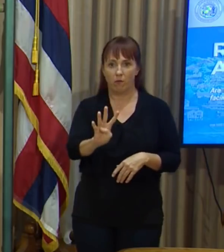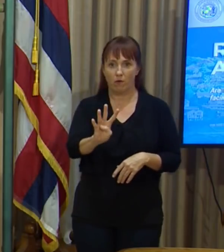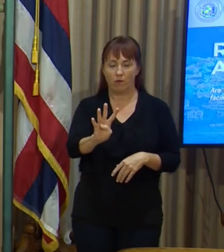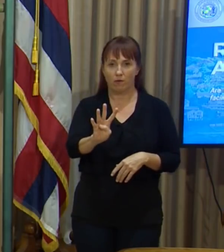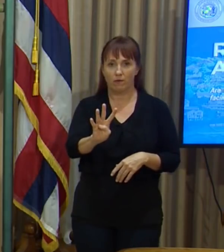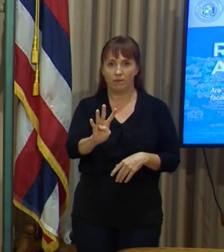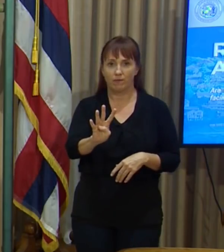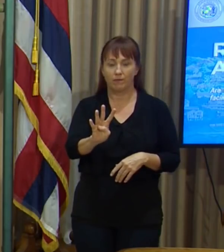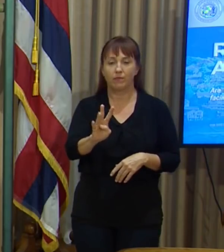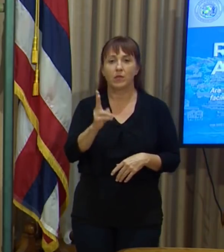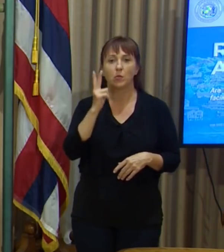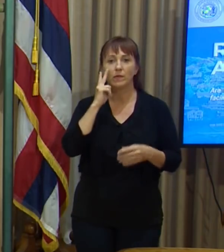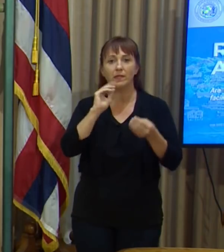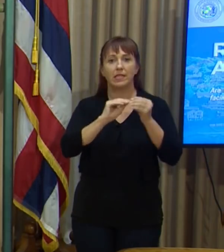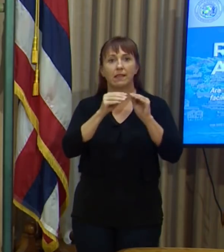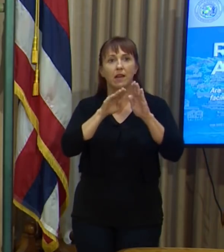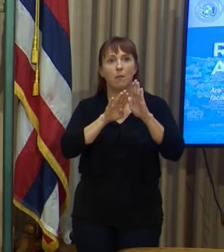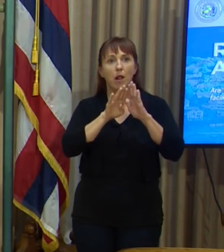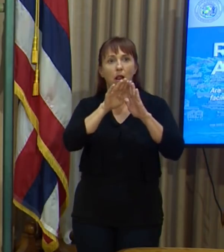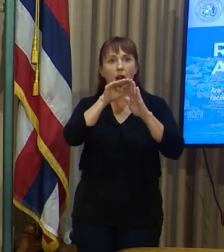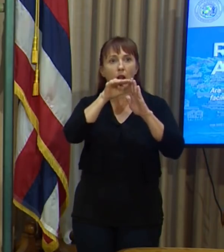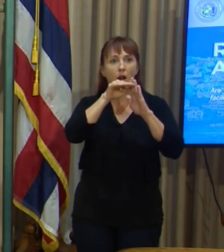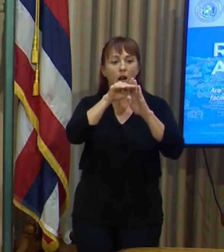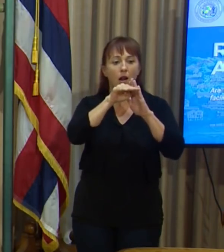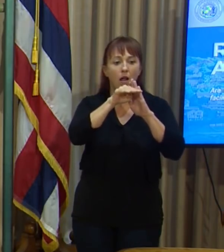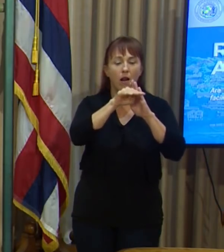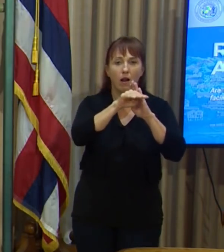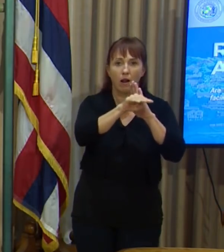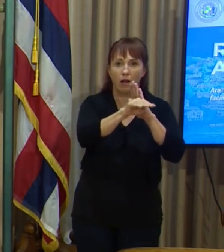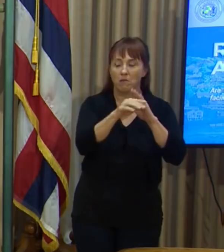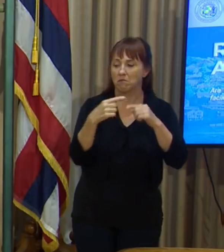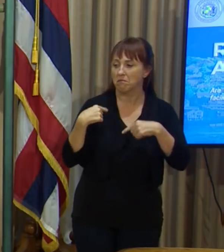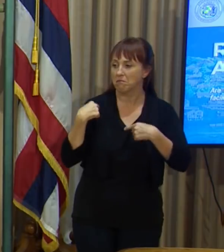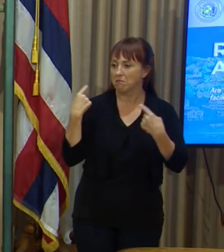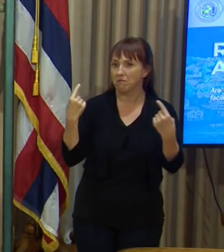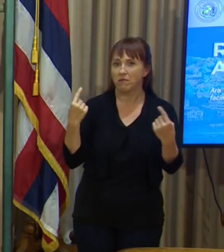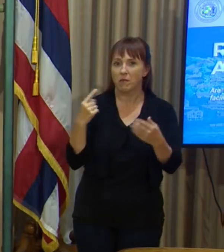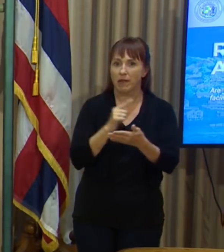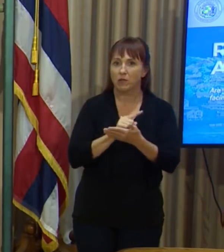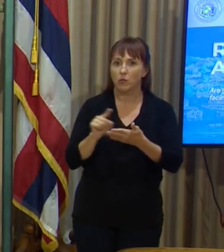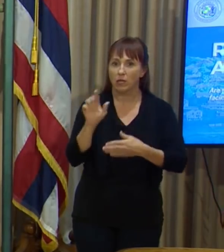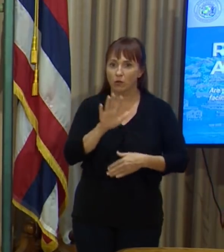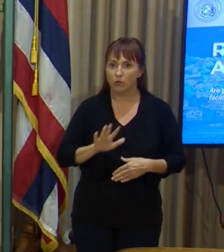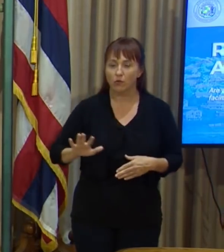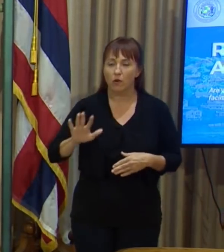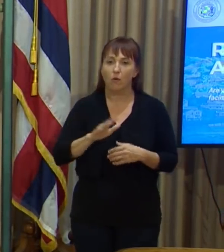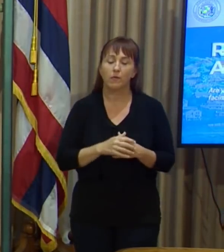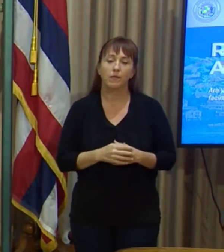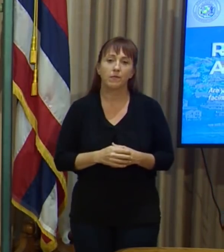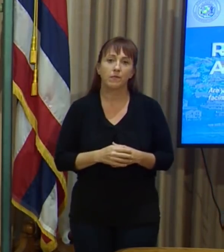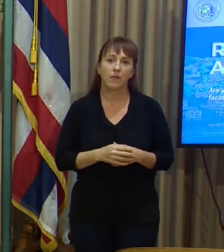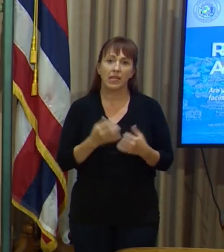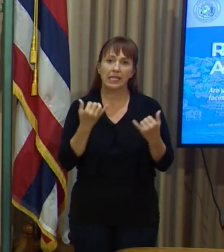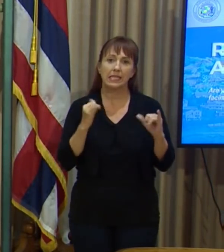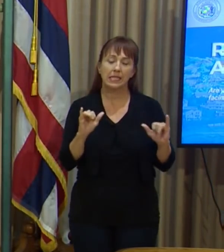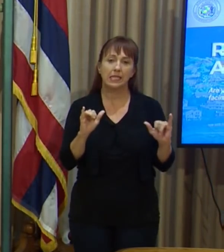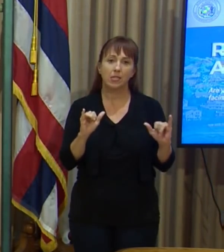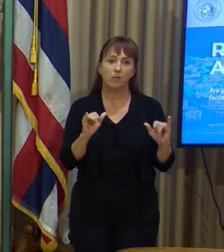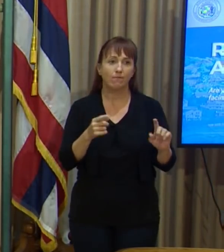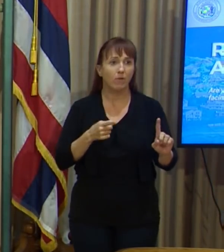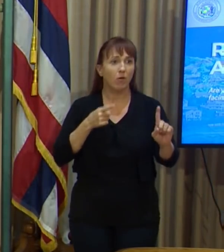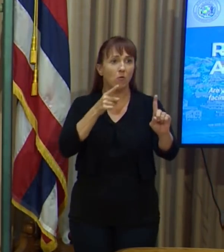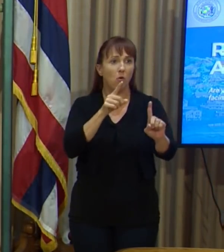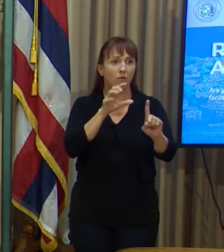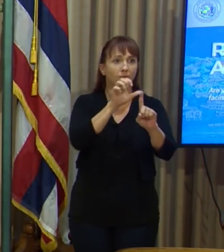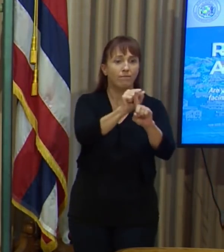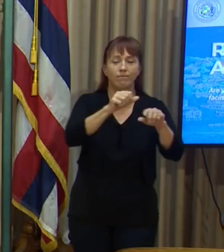We have seen a flattening in the number of new cases over the past week or so but we are still not where we